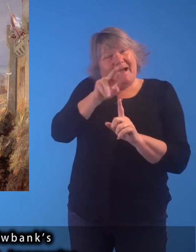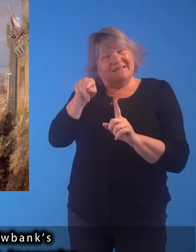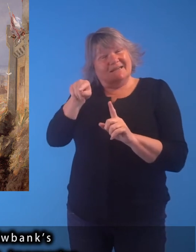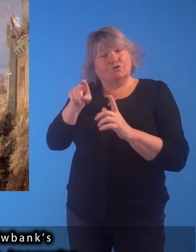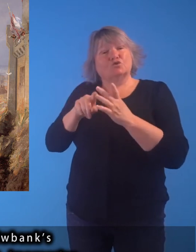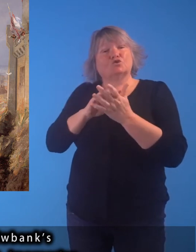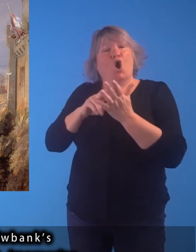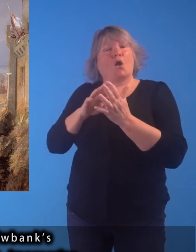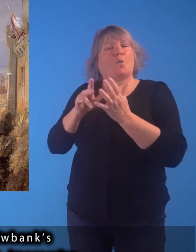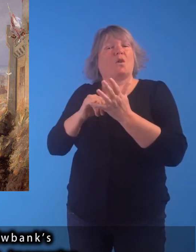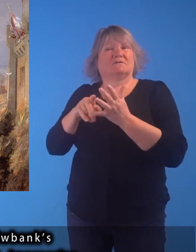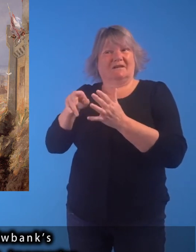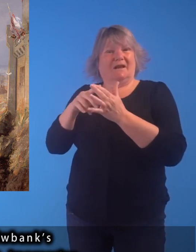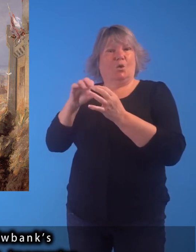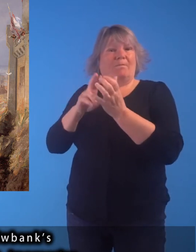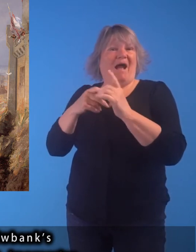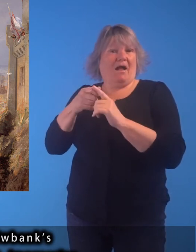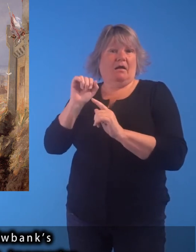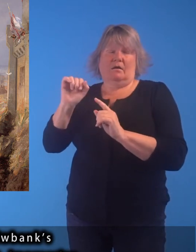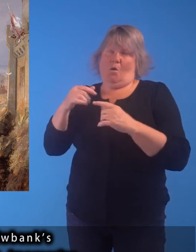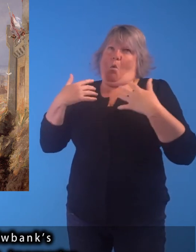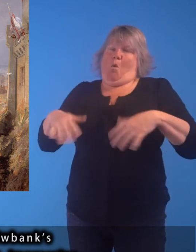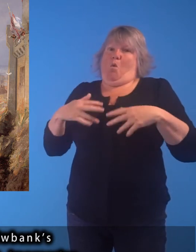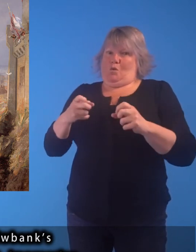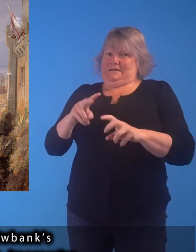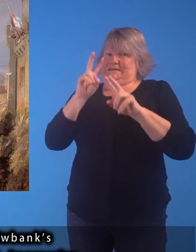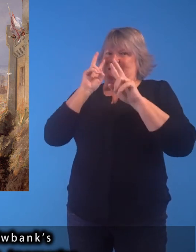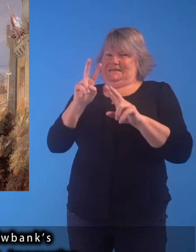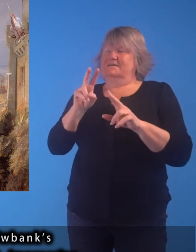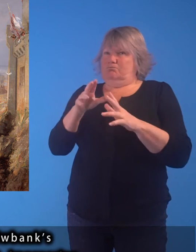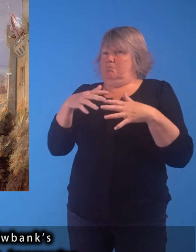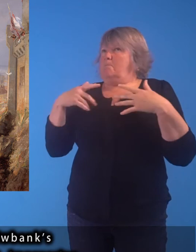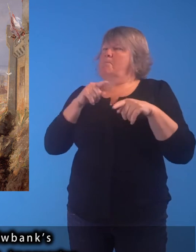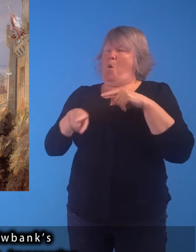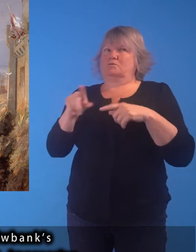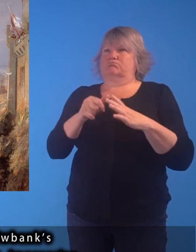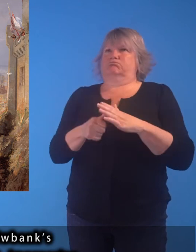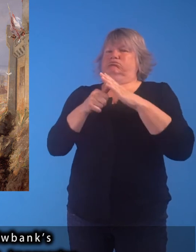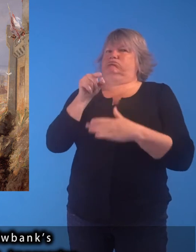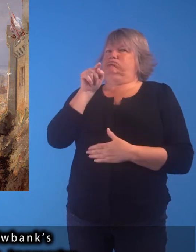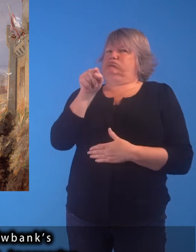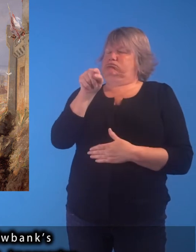Of all the paintings, John Wilson Eubank's dramatic portrayal is one of the most impressive.